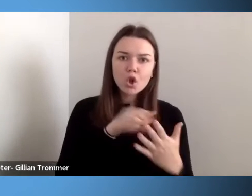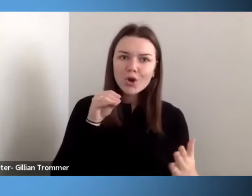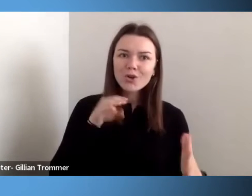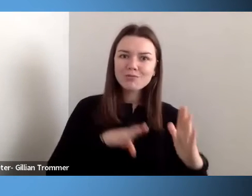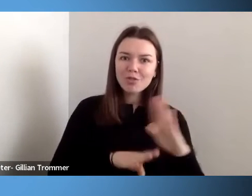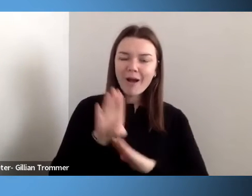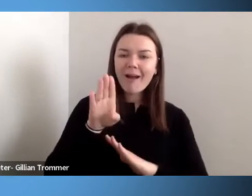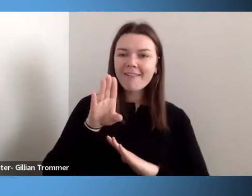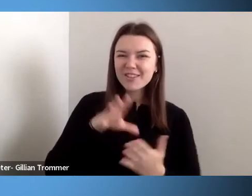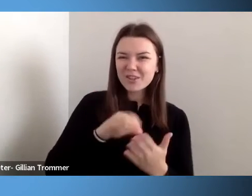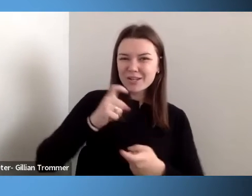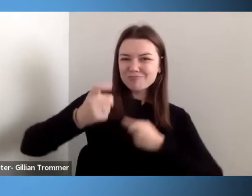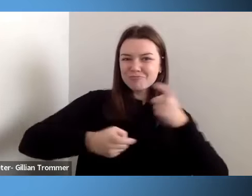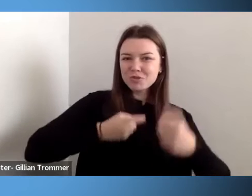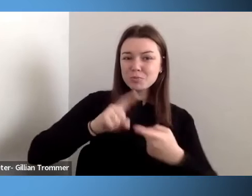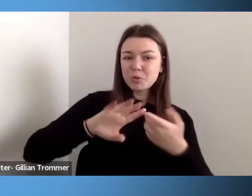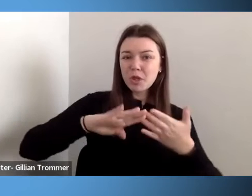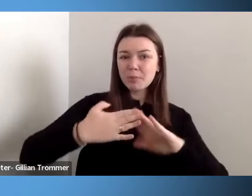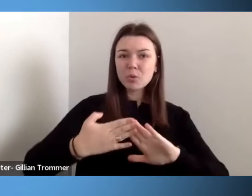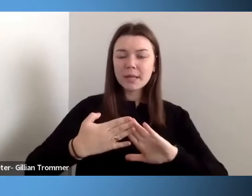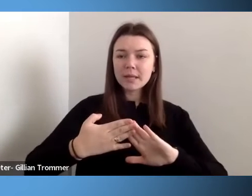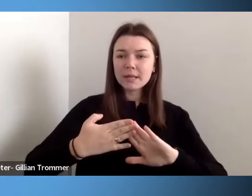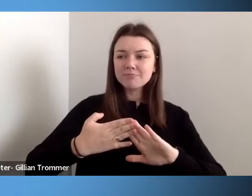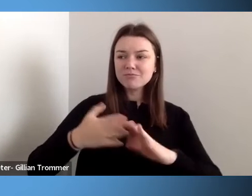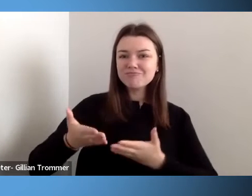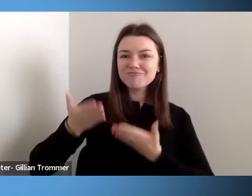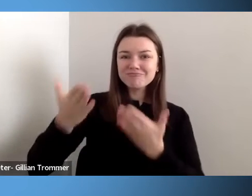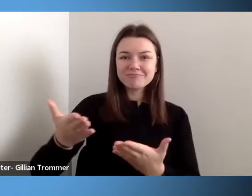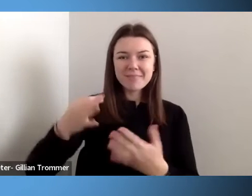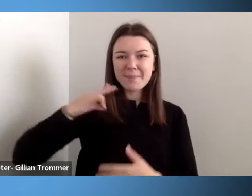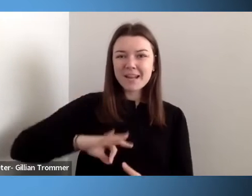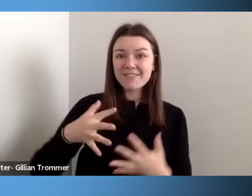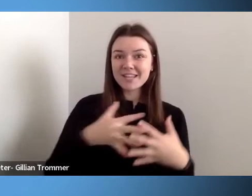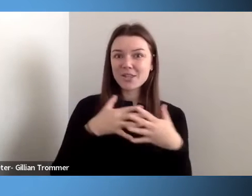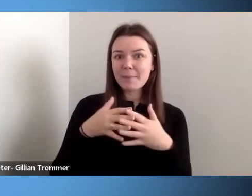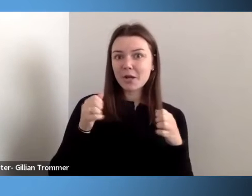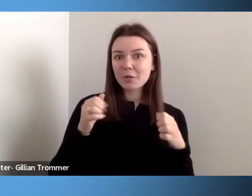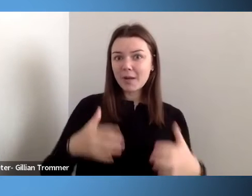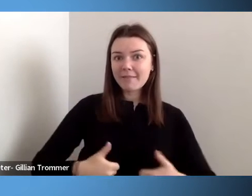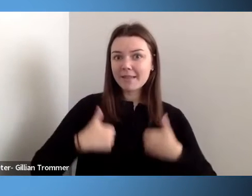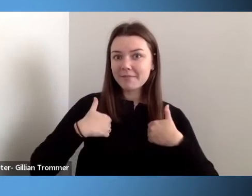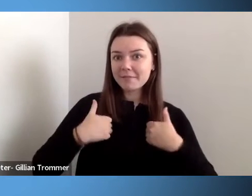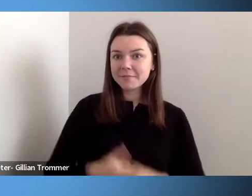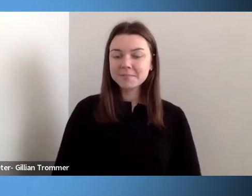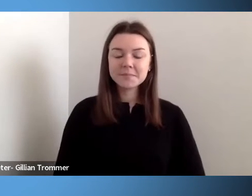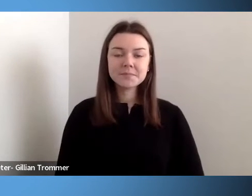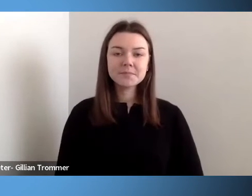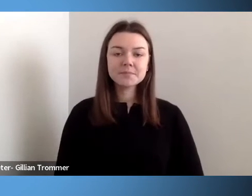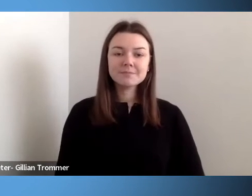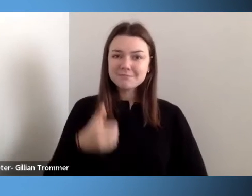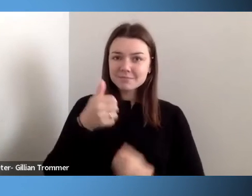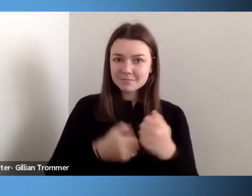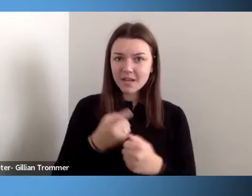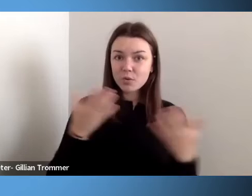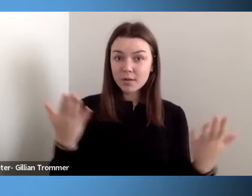of the American way of life. Each of you. Each today have your own unique